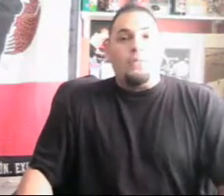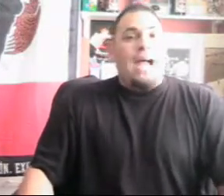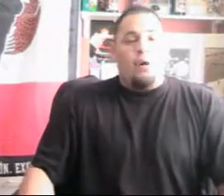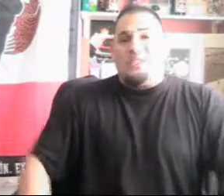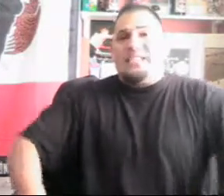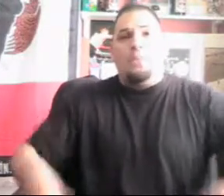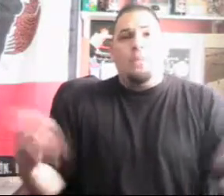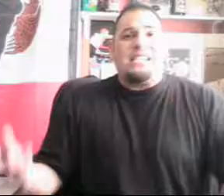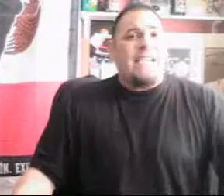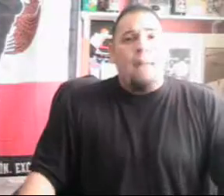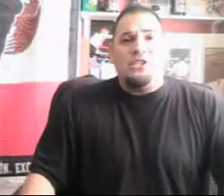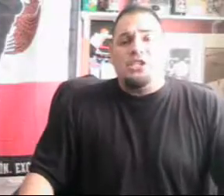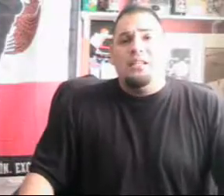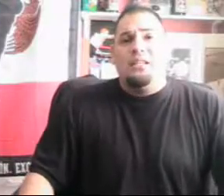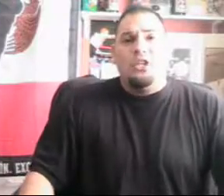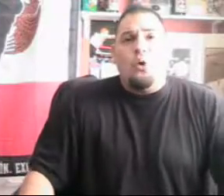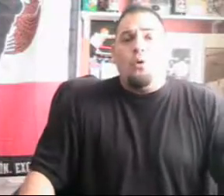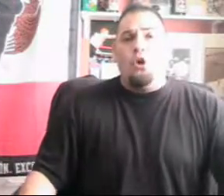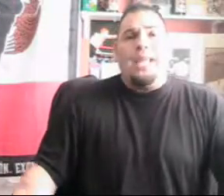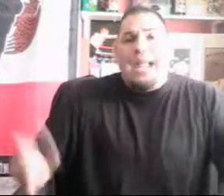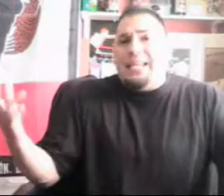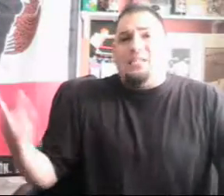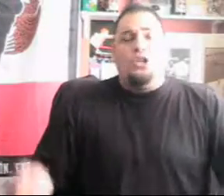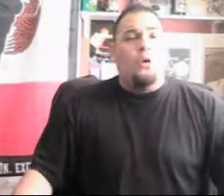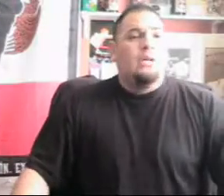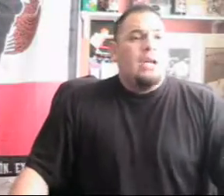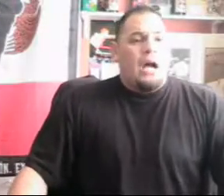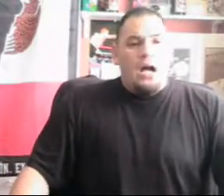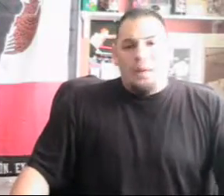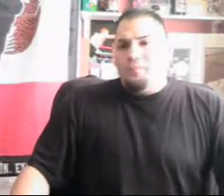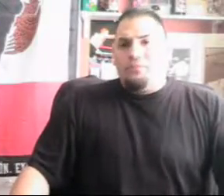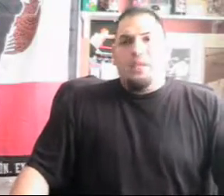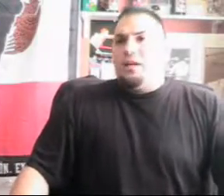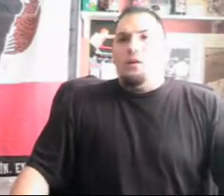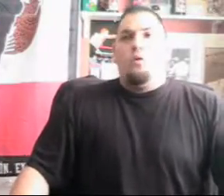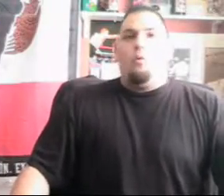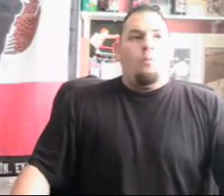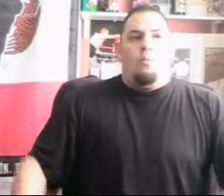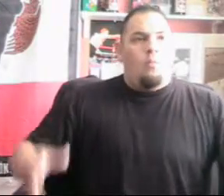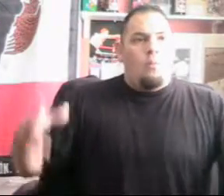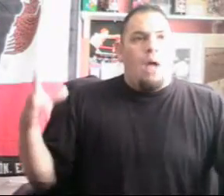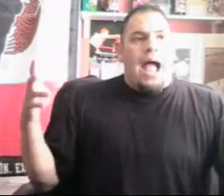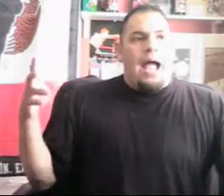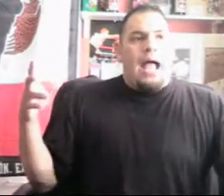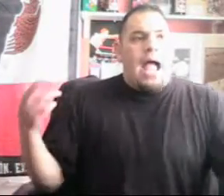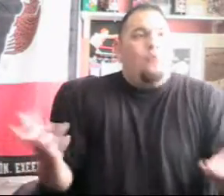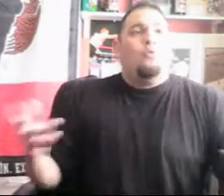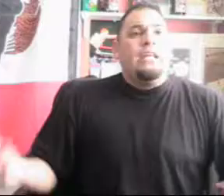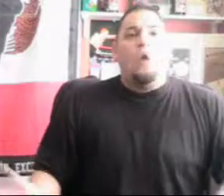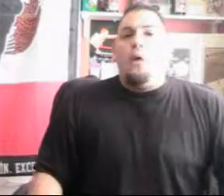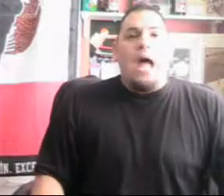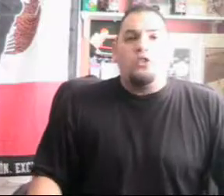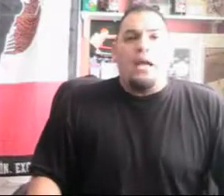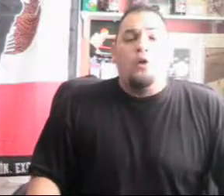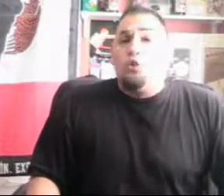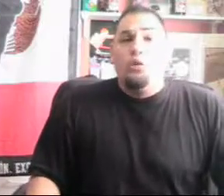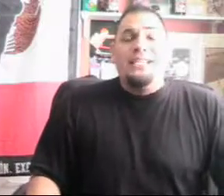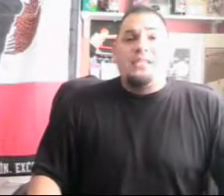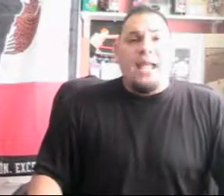without them since they've been established in the, you know, early 80s, you know? Um, I don't really know what else I could really say.